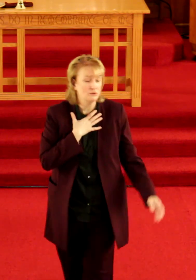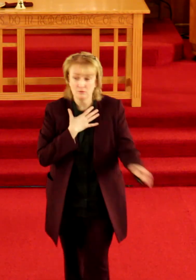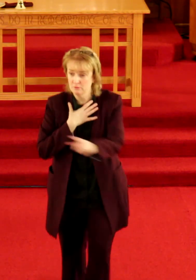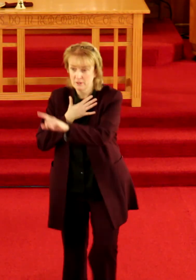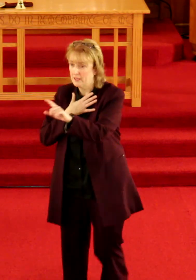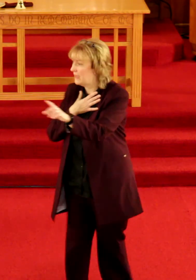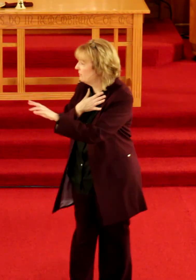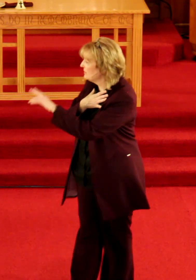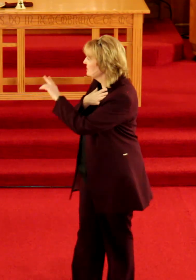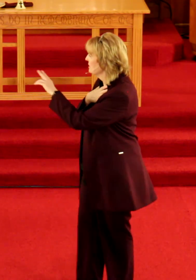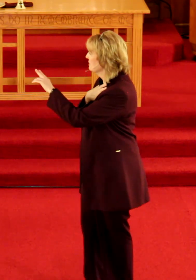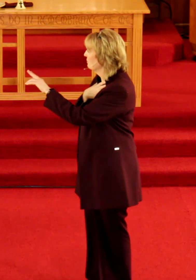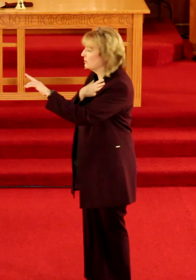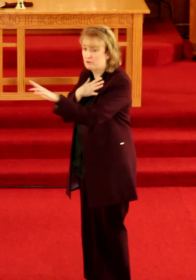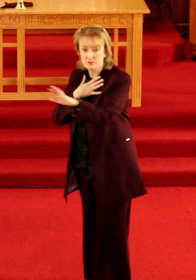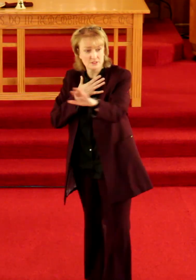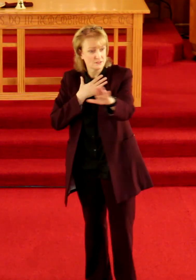Do you have any sense of what yours is?